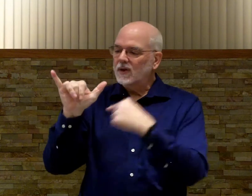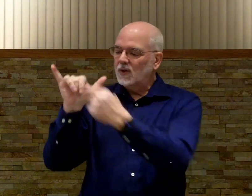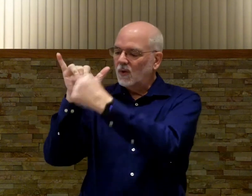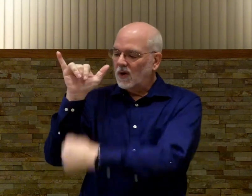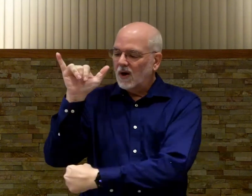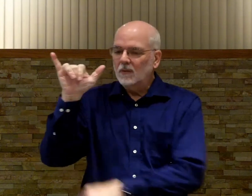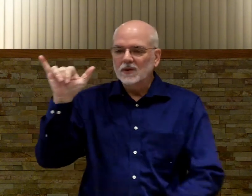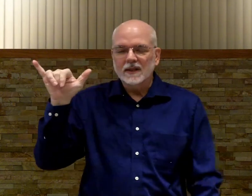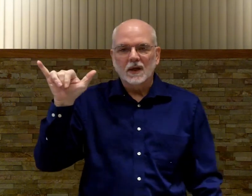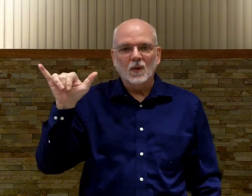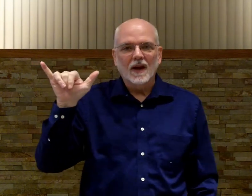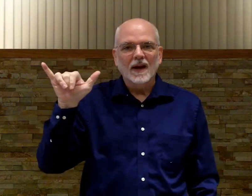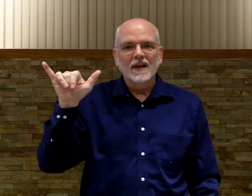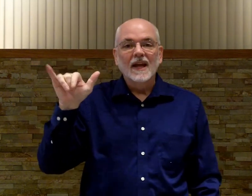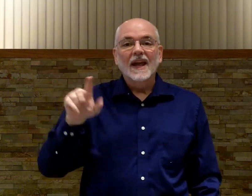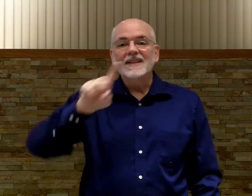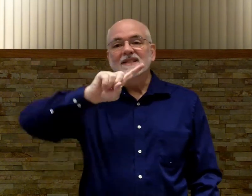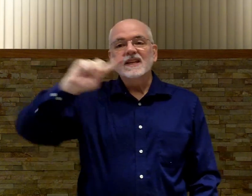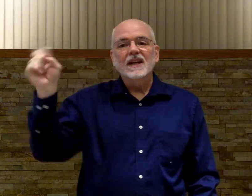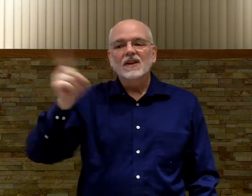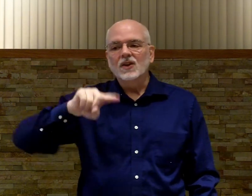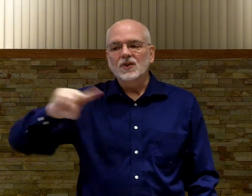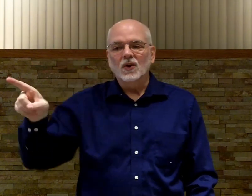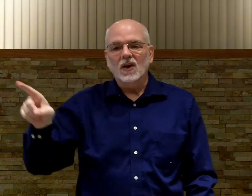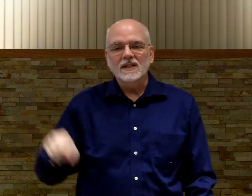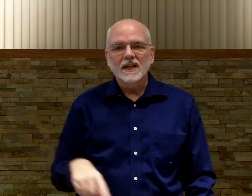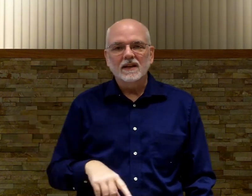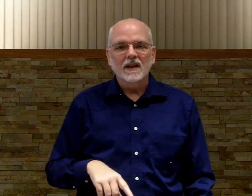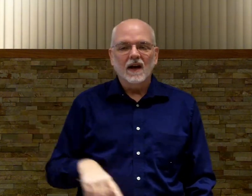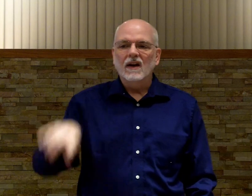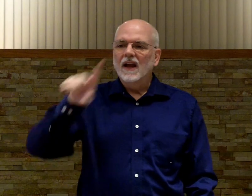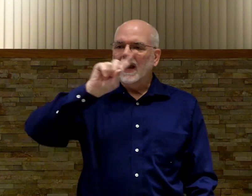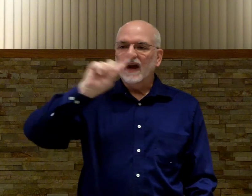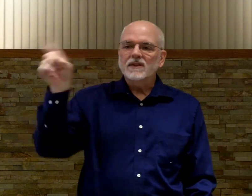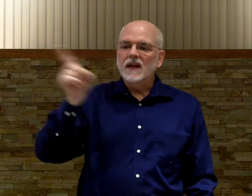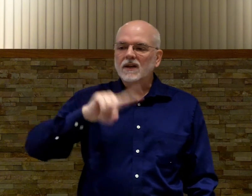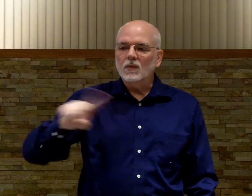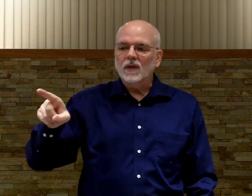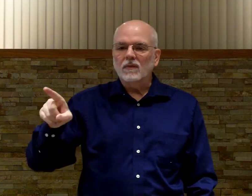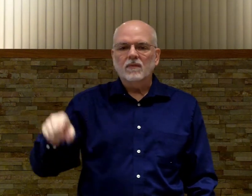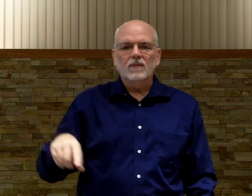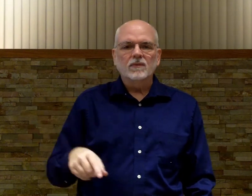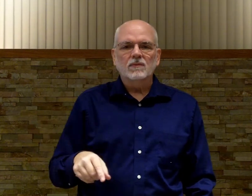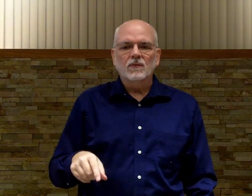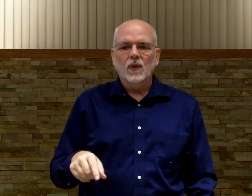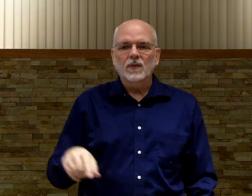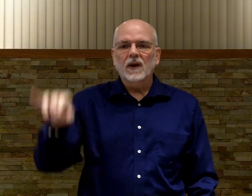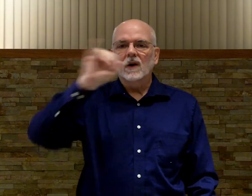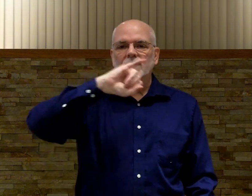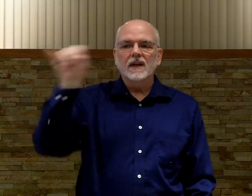look at the whole arm. Looks like the letter Y. And Z. You just draw a Z in the air. And I've seen it done with the forefinger. And I've seen